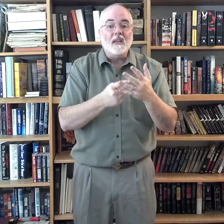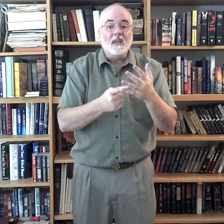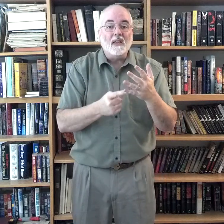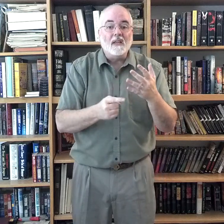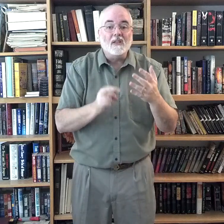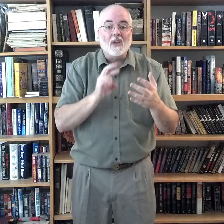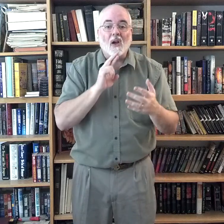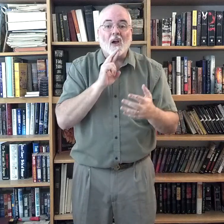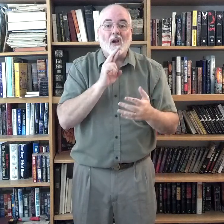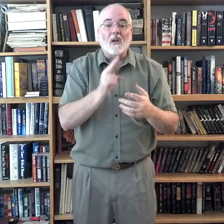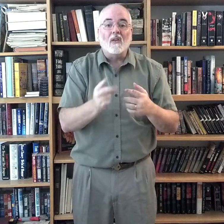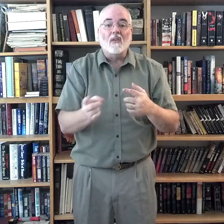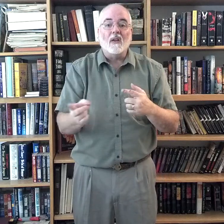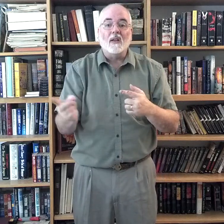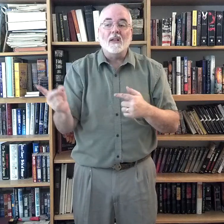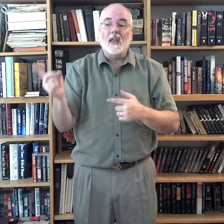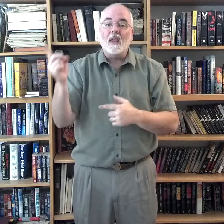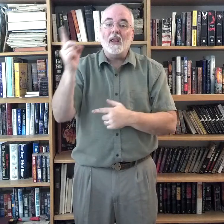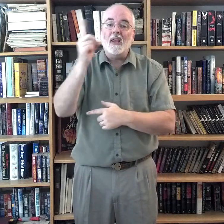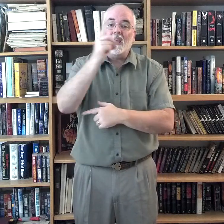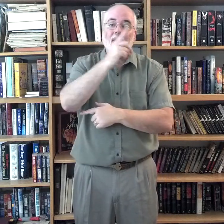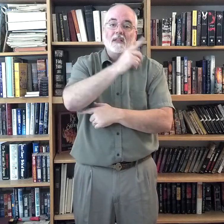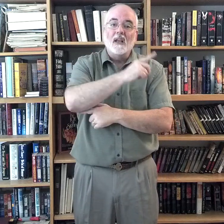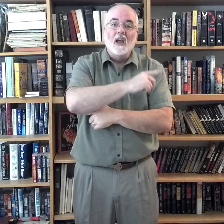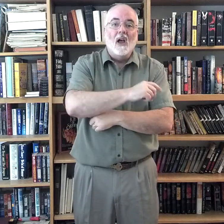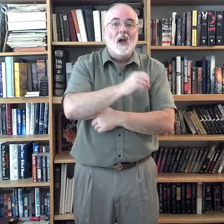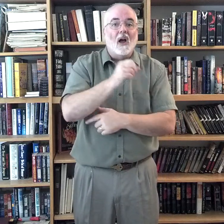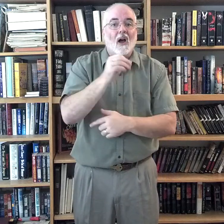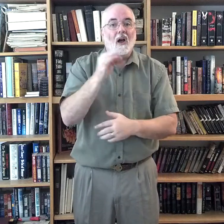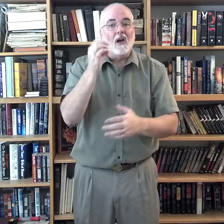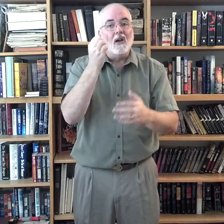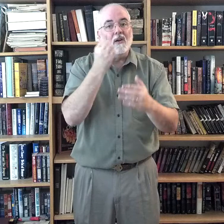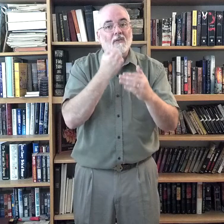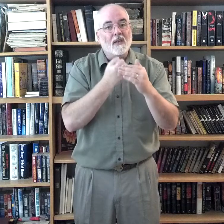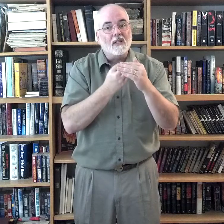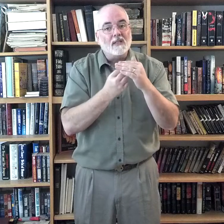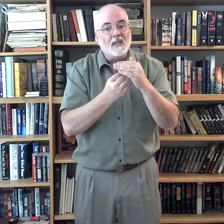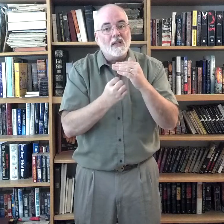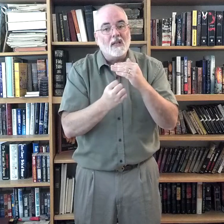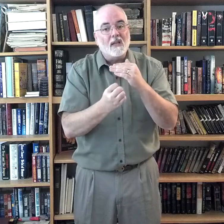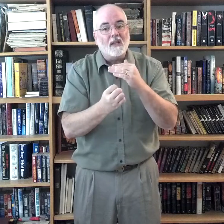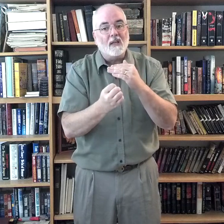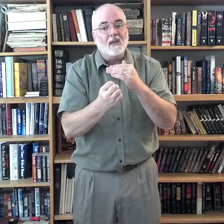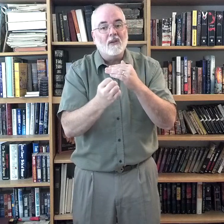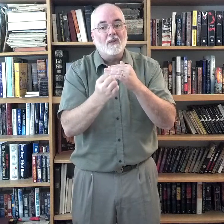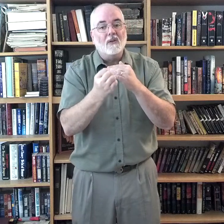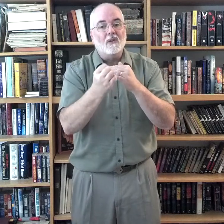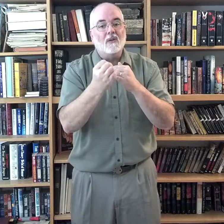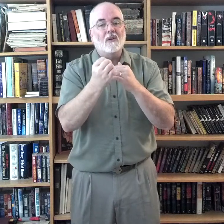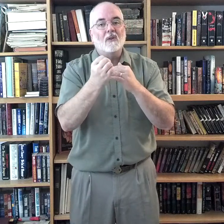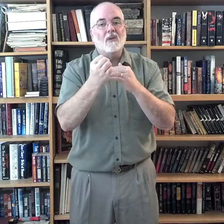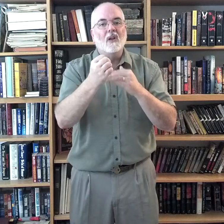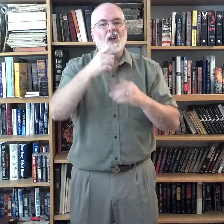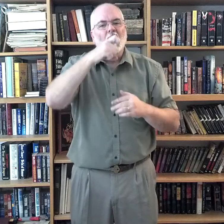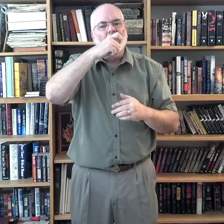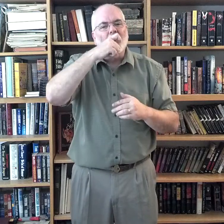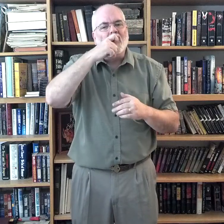are the days of Ezekiel, the